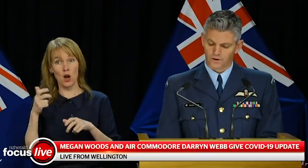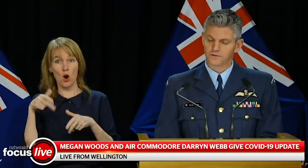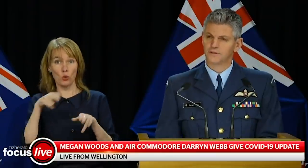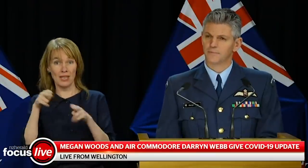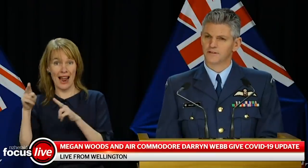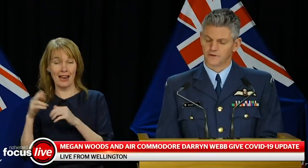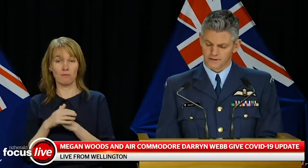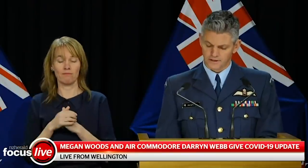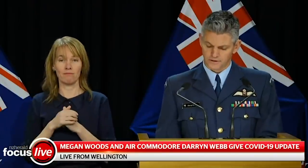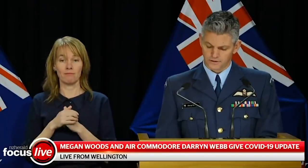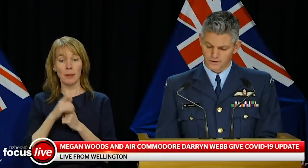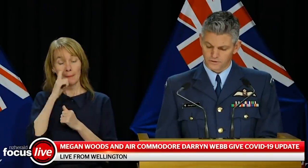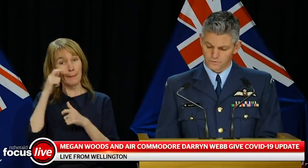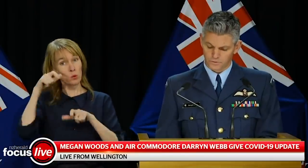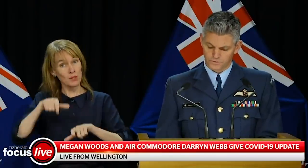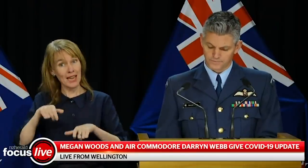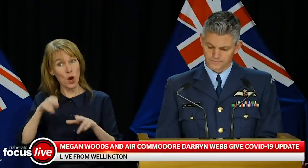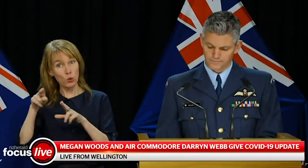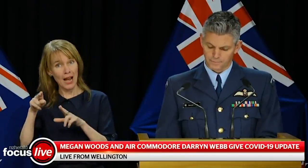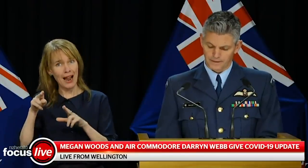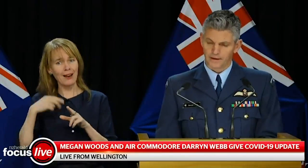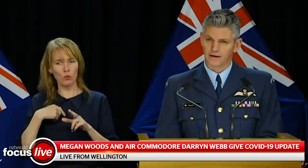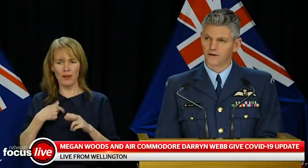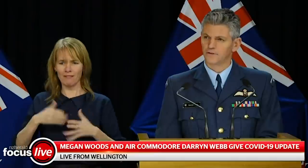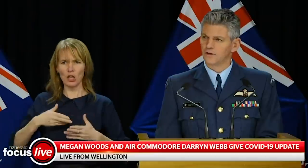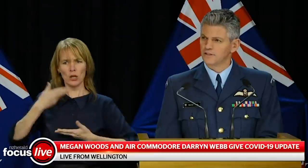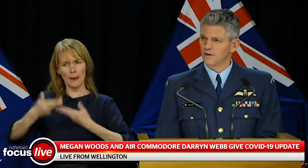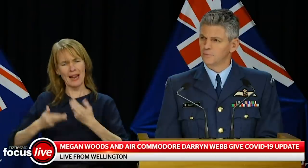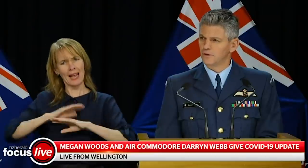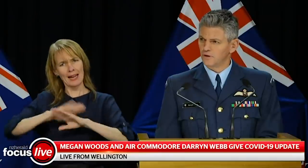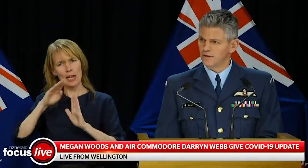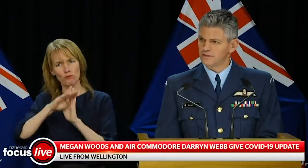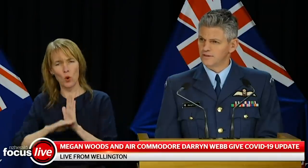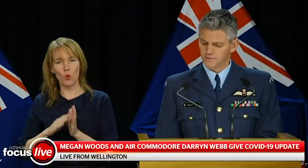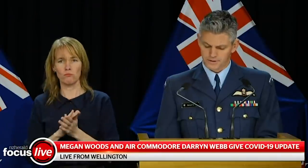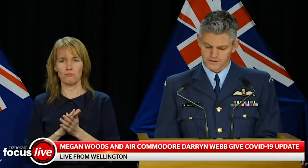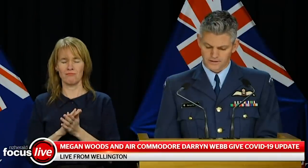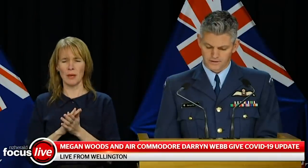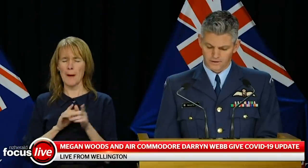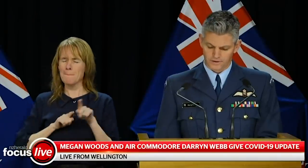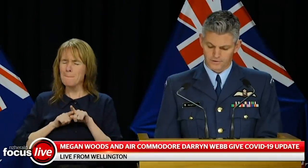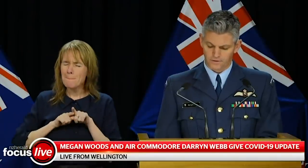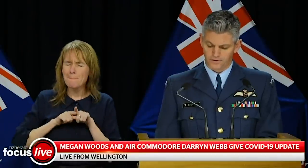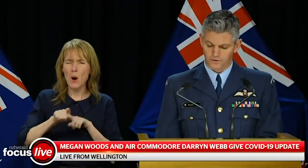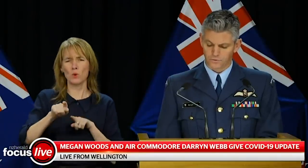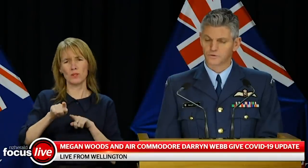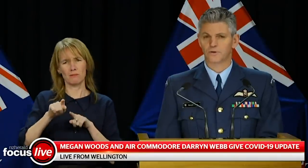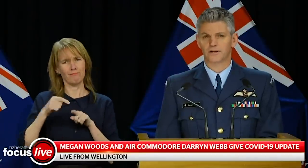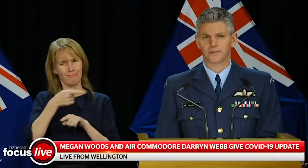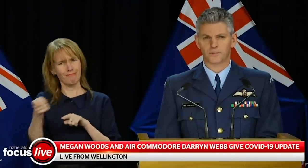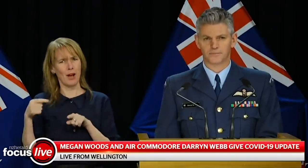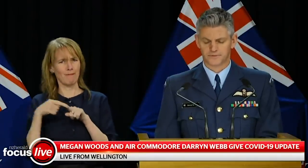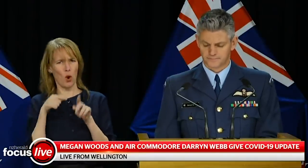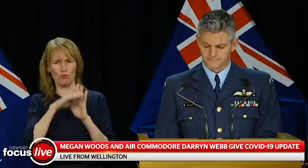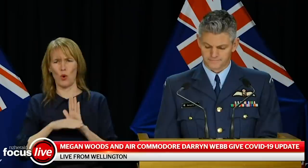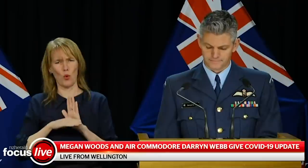Everyone who goes into managed isolation knows the rules, and over 99.97% of them have followed those rules